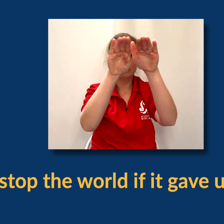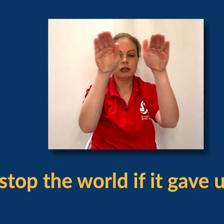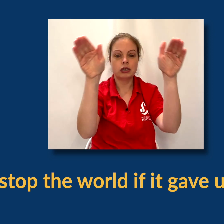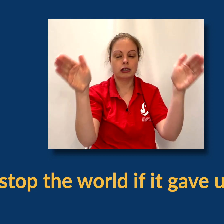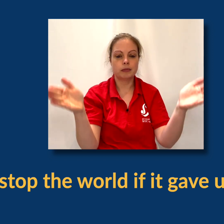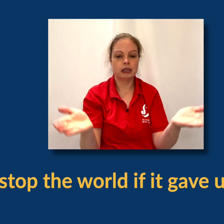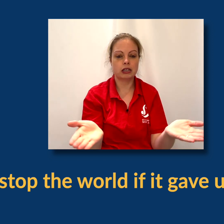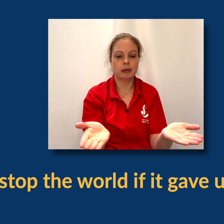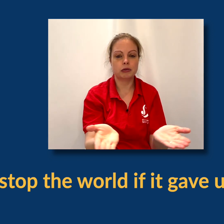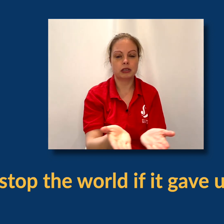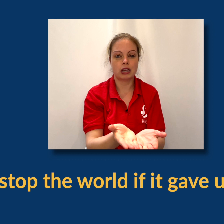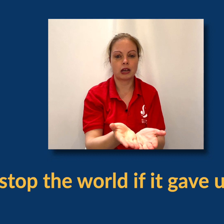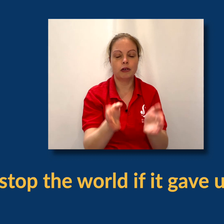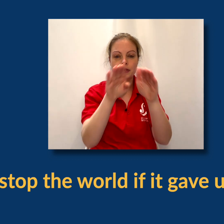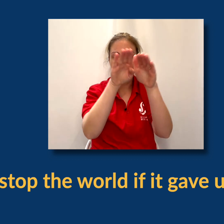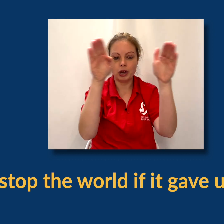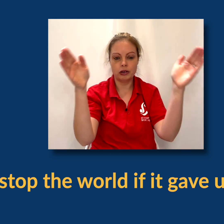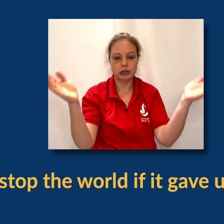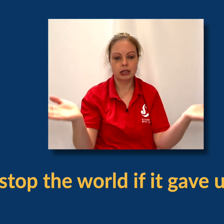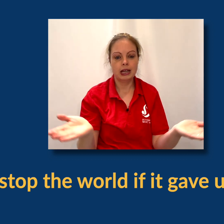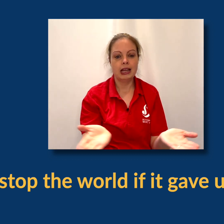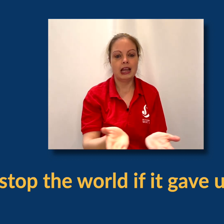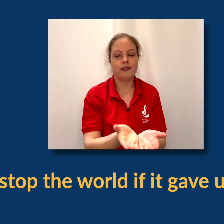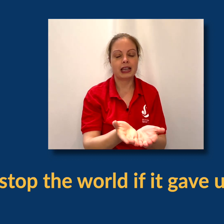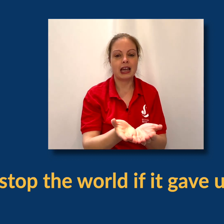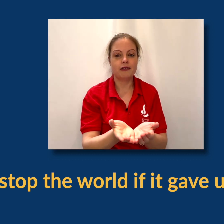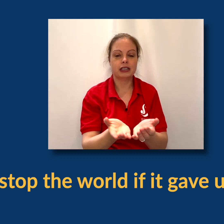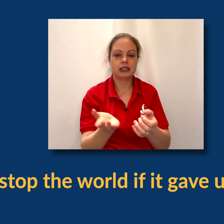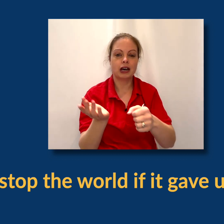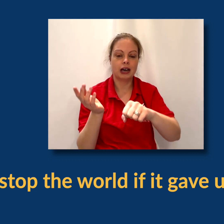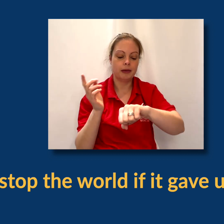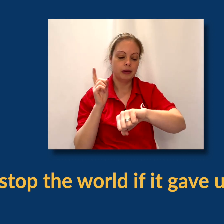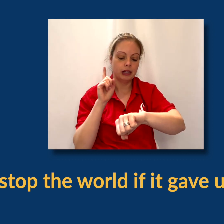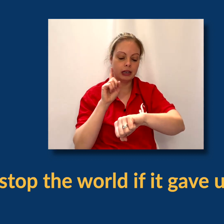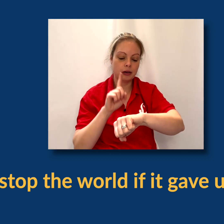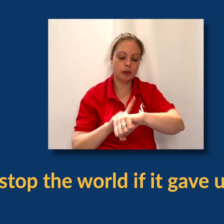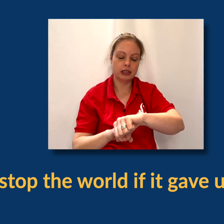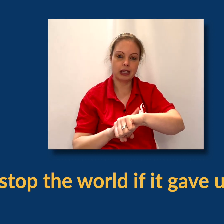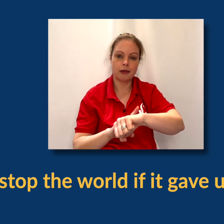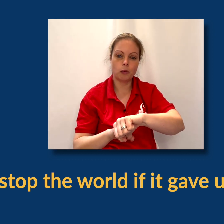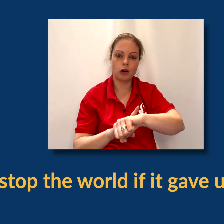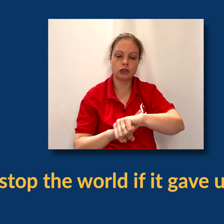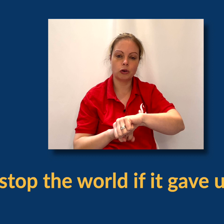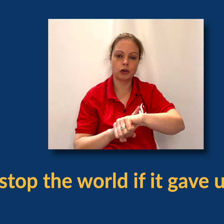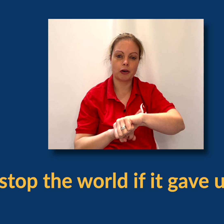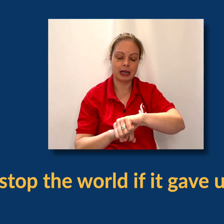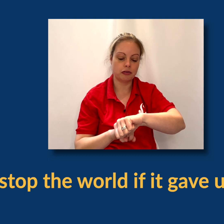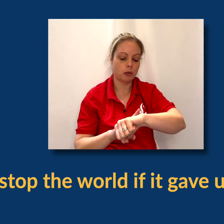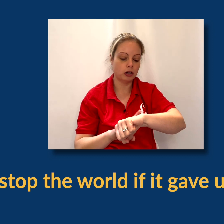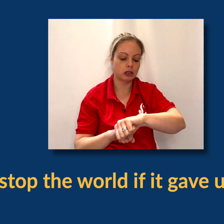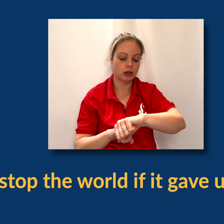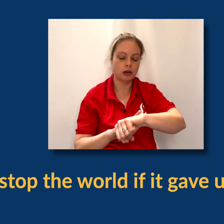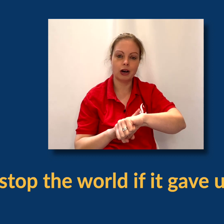world, turn them into a circle for the world, if it gave us time. Now you're going to point to that watch or your